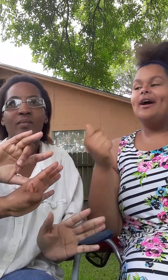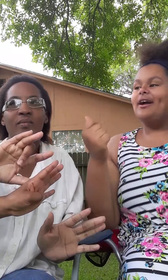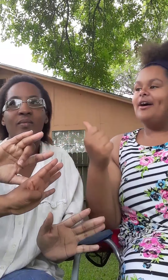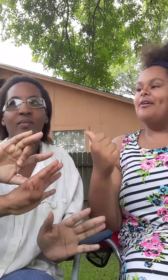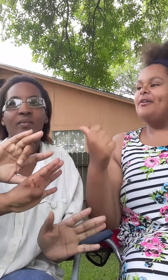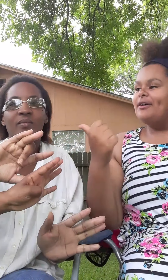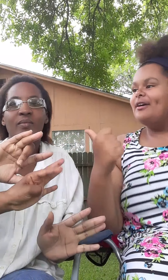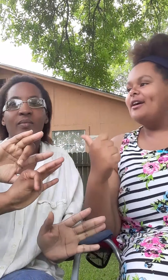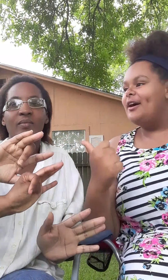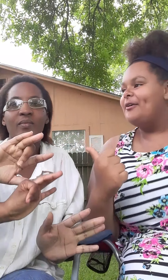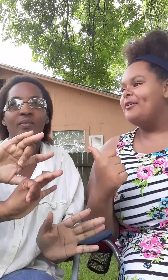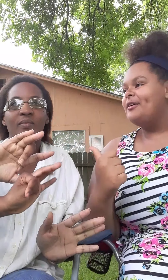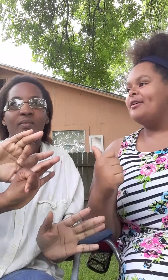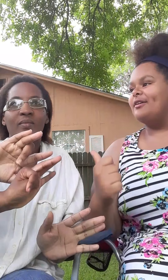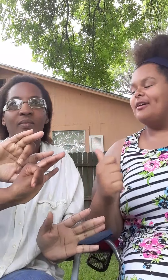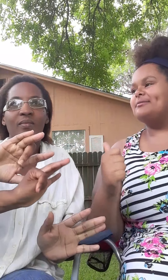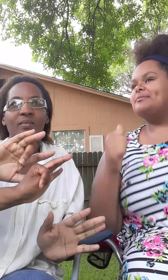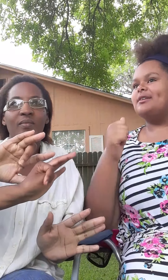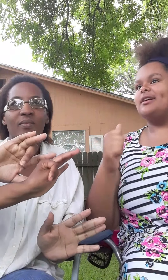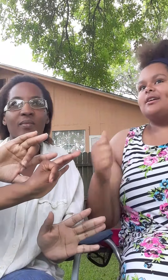Go. Go. Oh, cool.